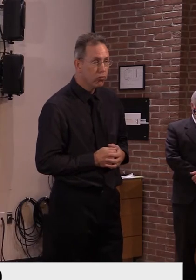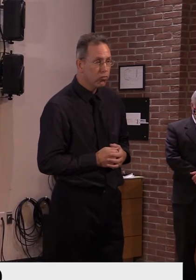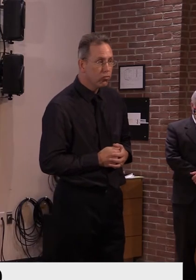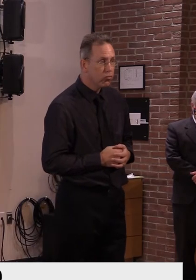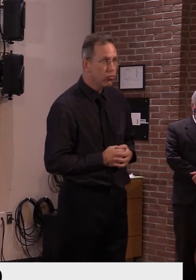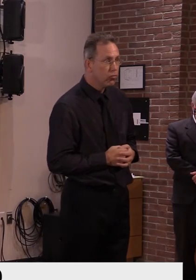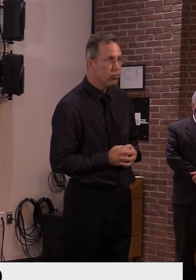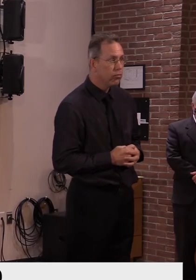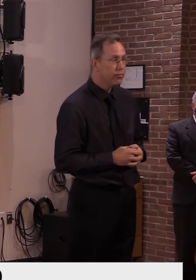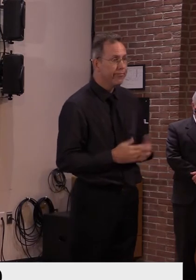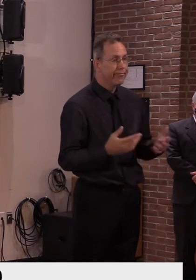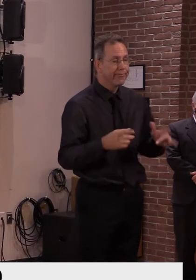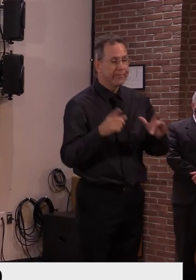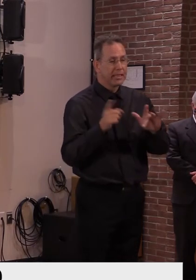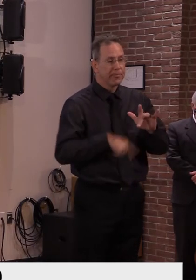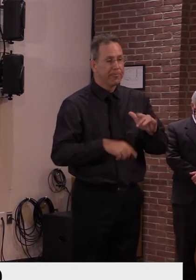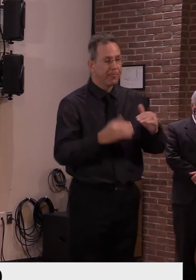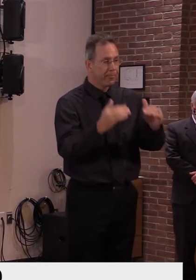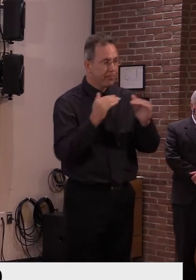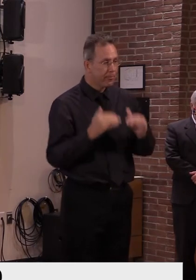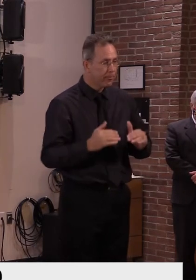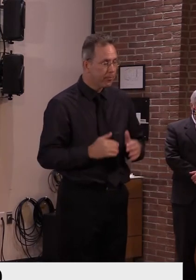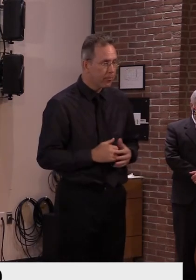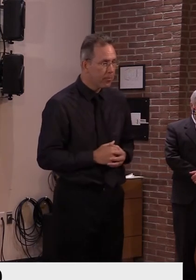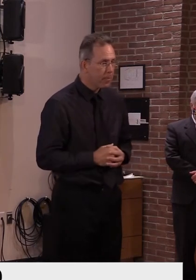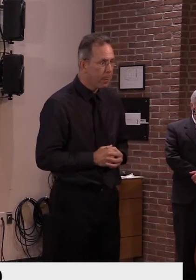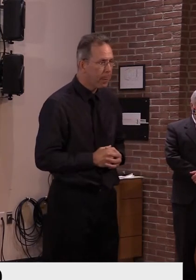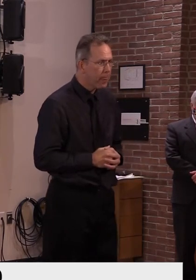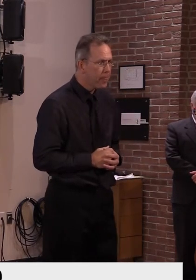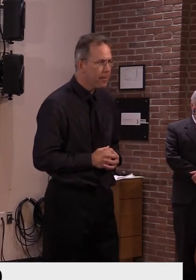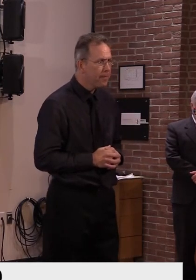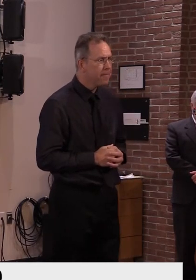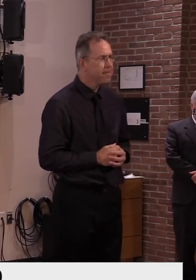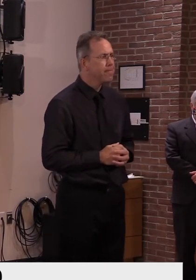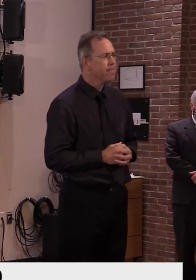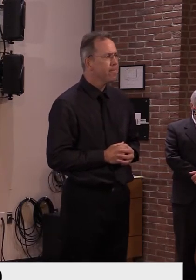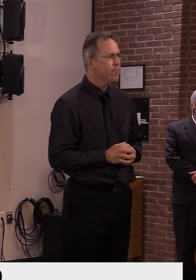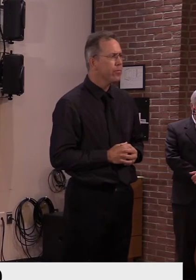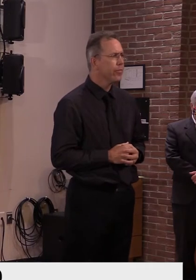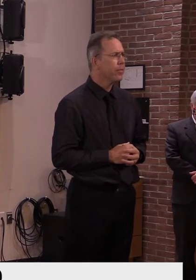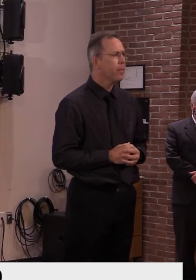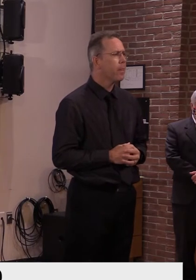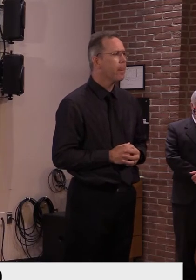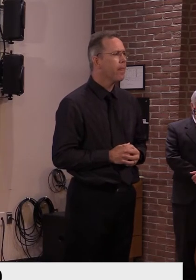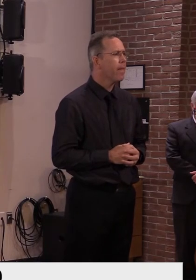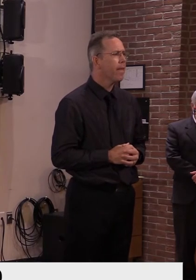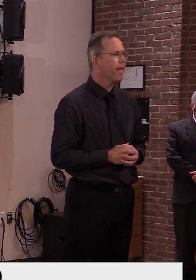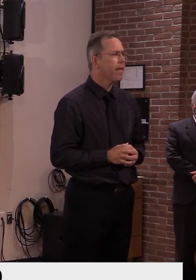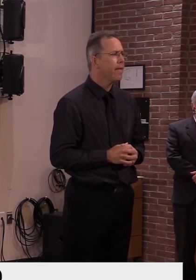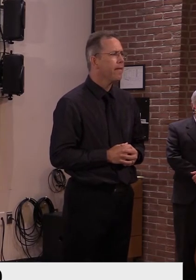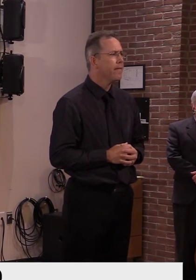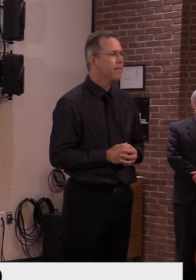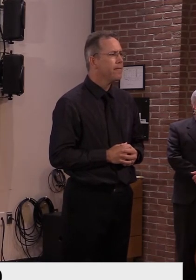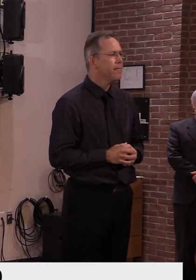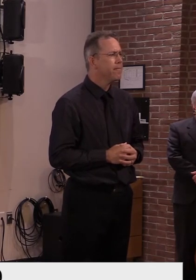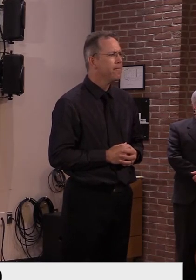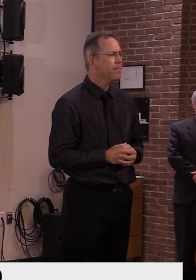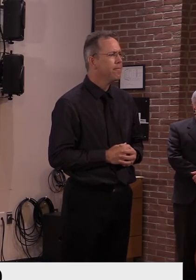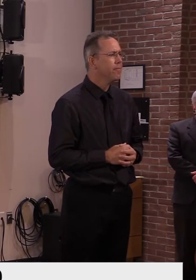Okay. We're going to move on to Ashley DeLeon from St. Michael's. Can you hear me? Go ahead, Steve.